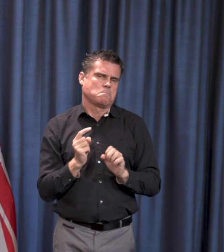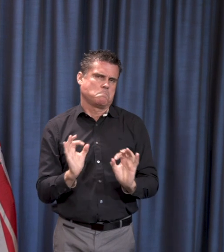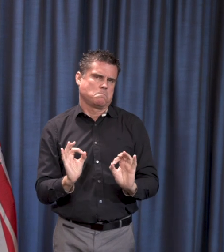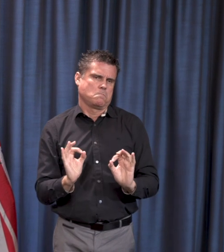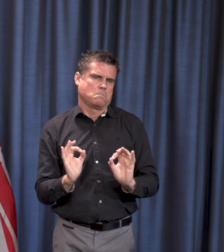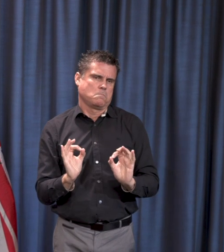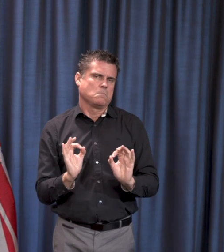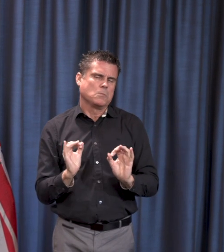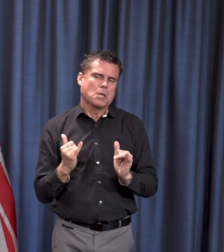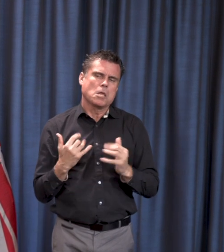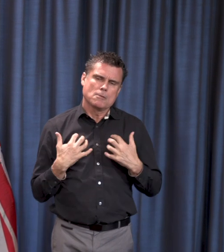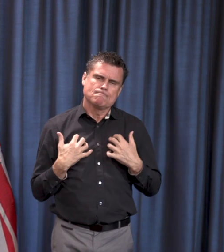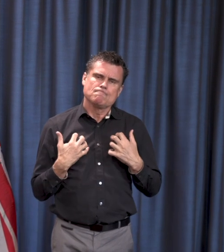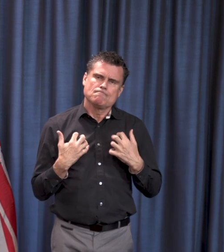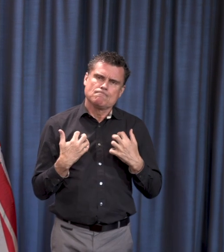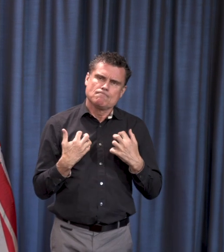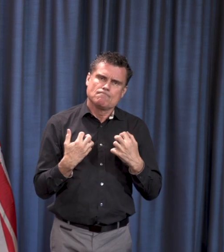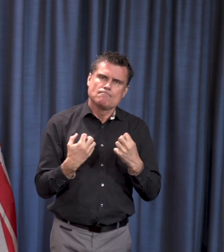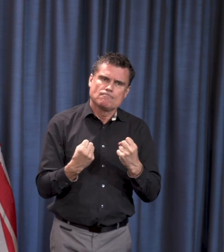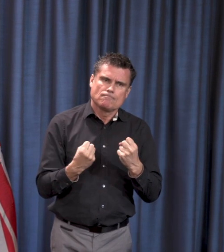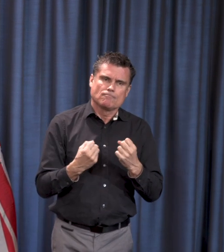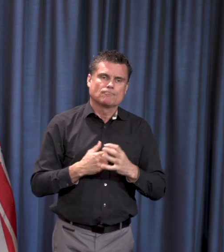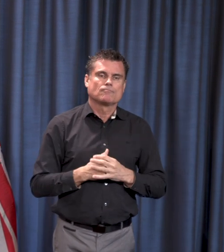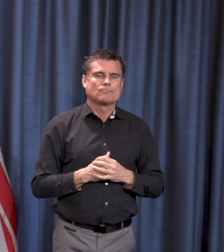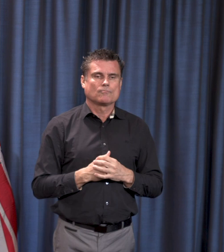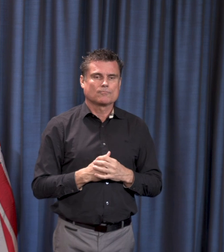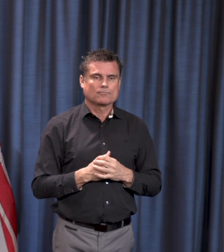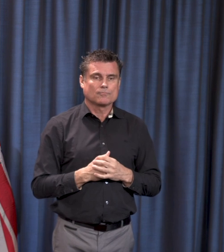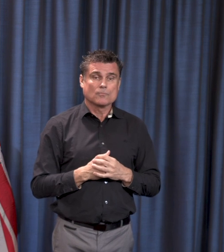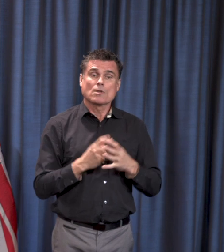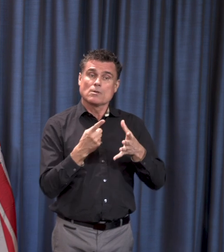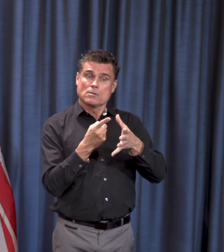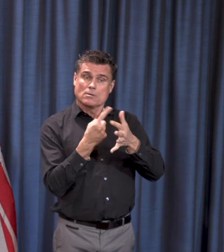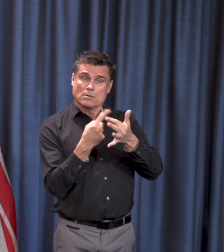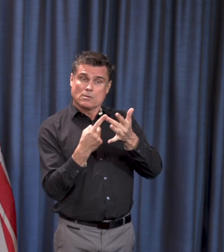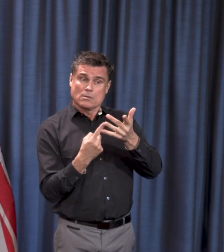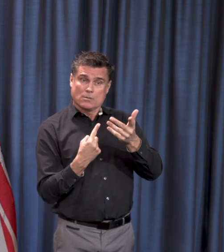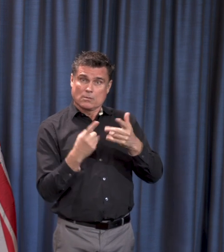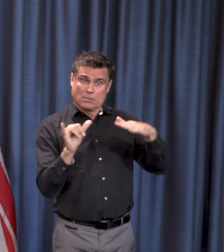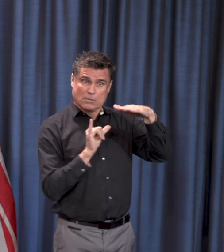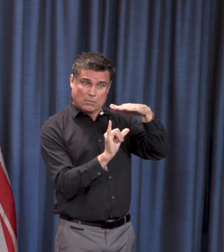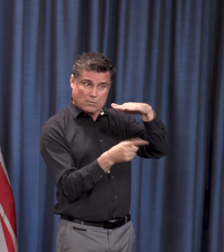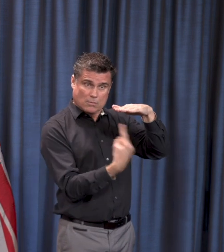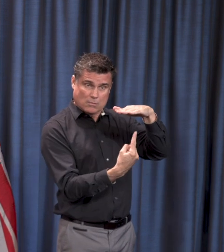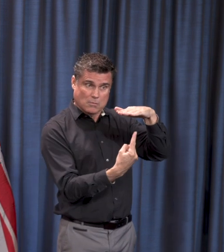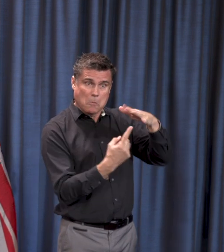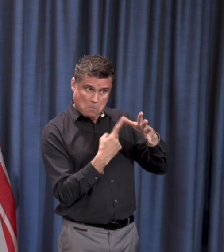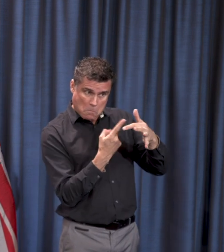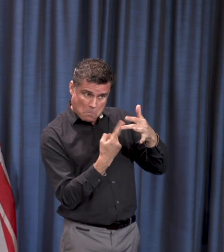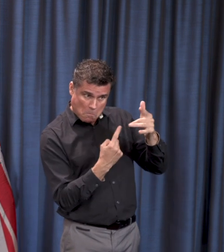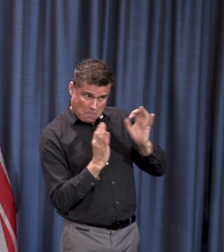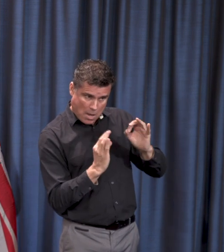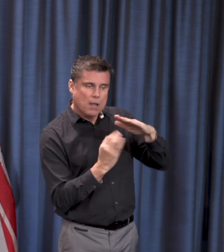criteria for being able to allow them to come out of isolation has finally been met for most of them now. In